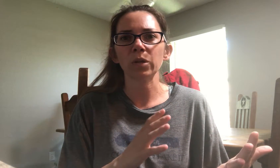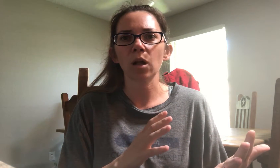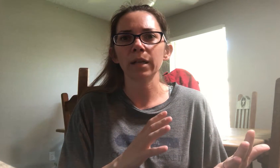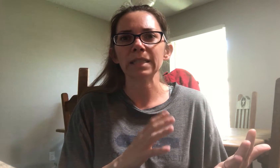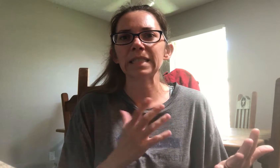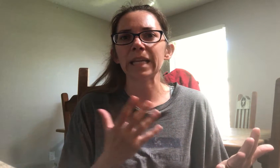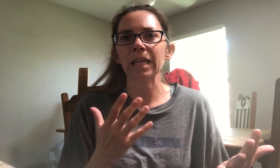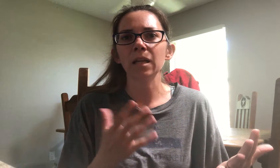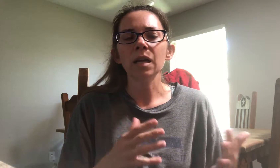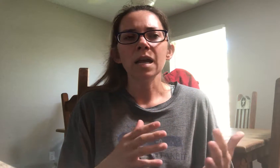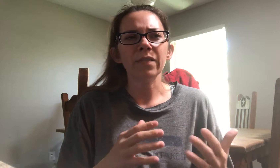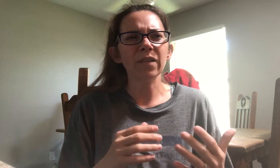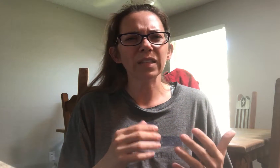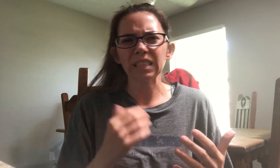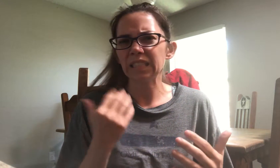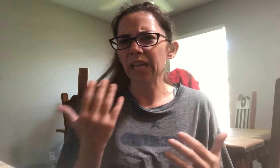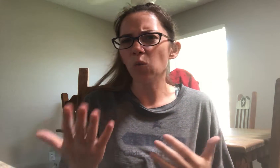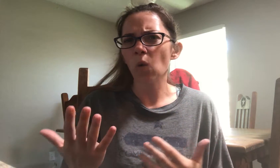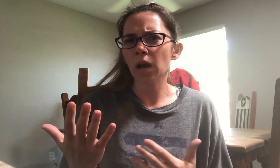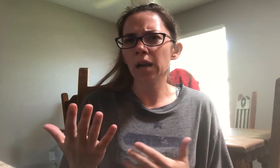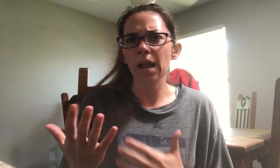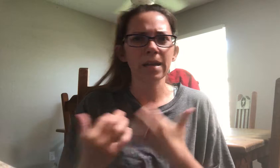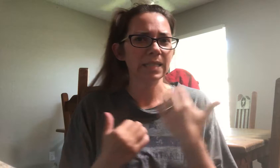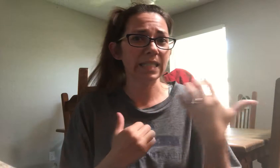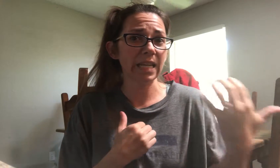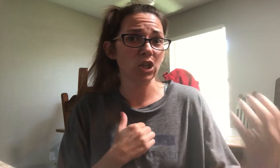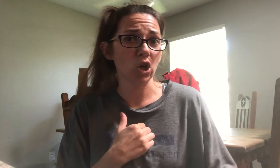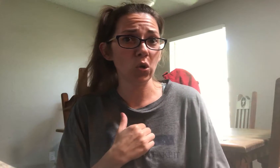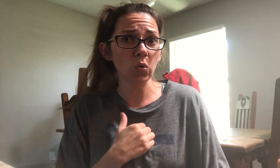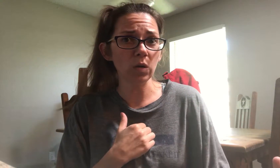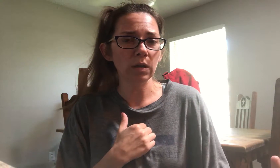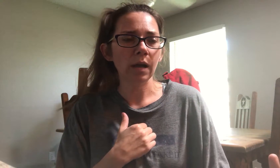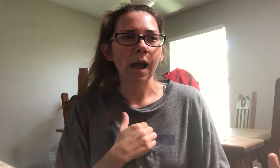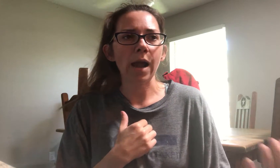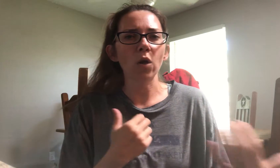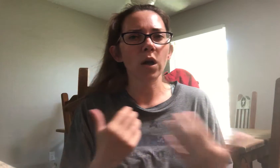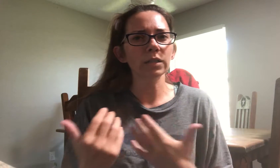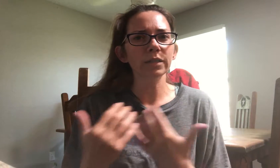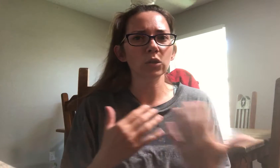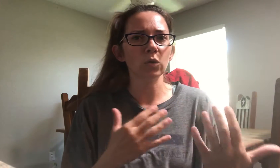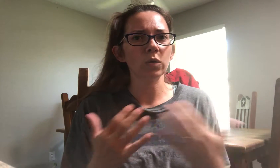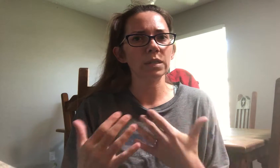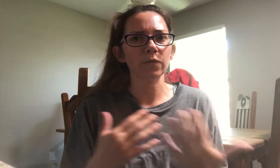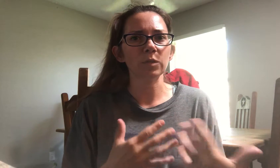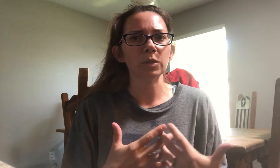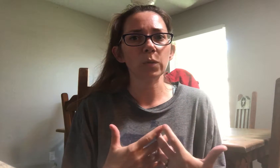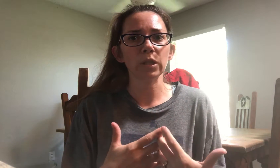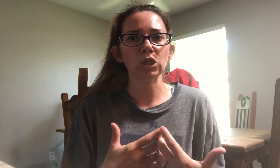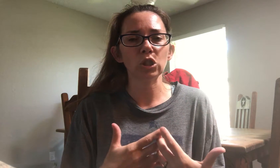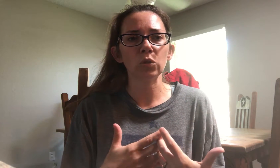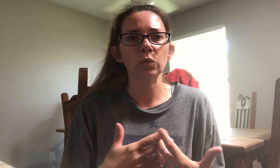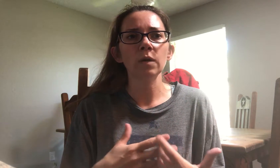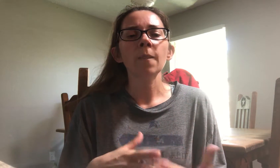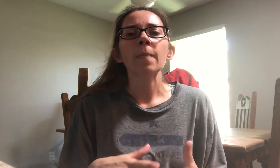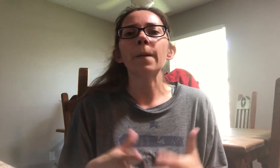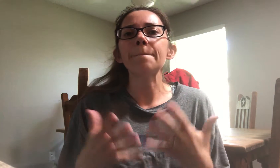would call it a C. And they have like a C1 and a C2. I honestly don't know the difference between the two, but